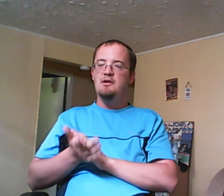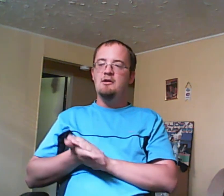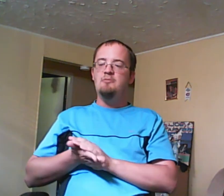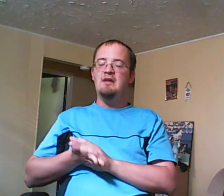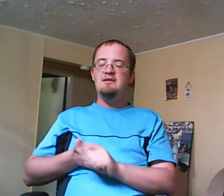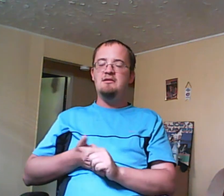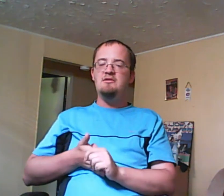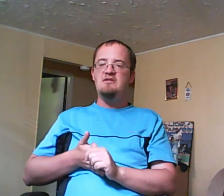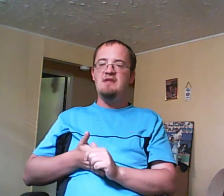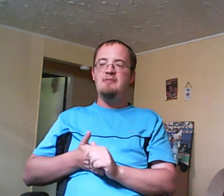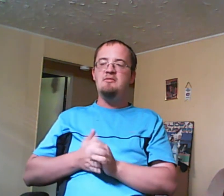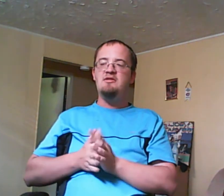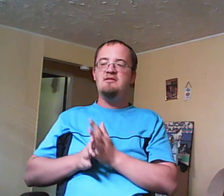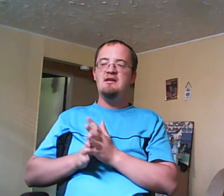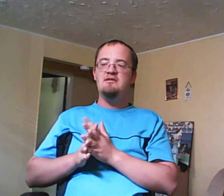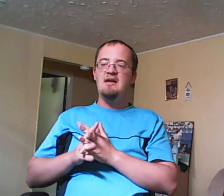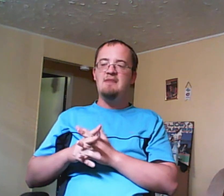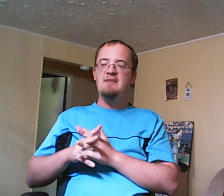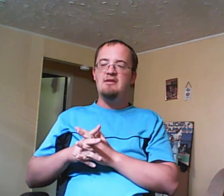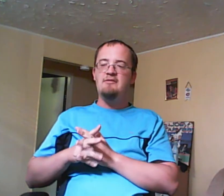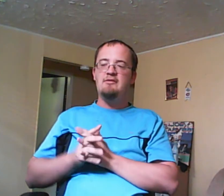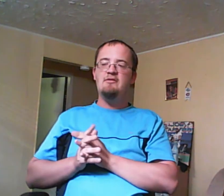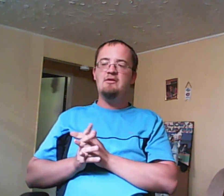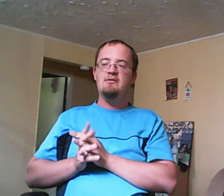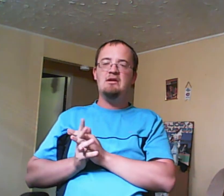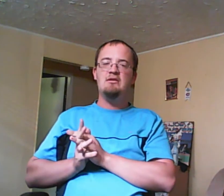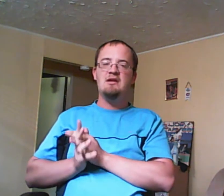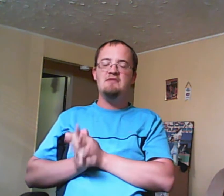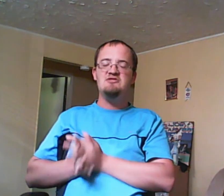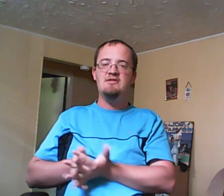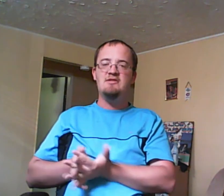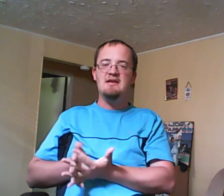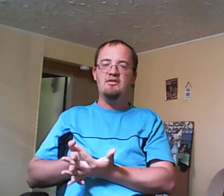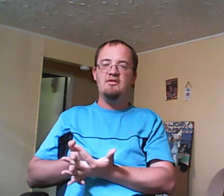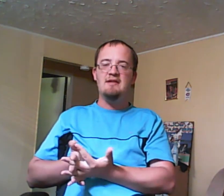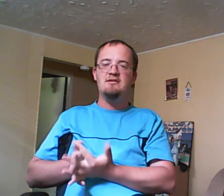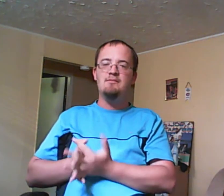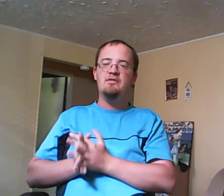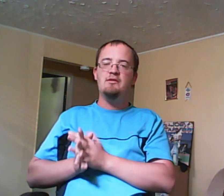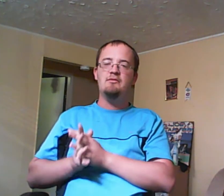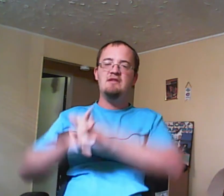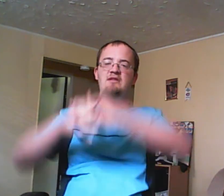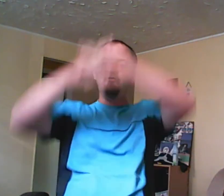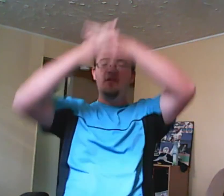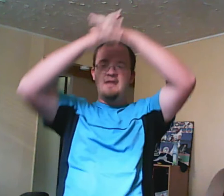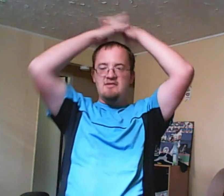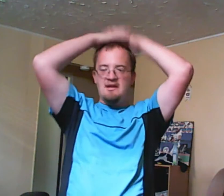But, Sig stops him and says that stay out of Maya's life forever. You know, it's kind of jealousy and all that. Sig doesn't realize that Cam